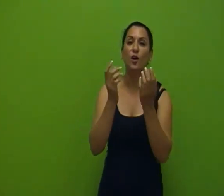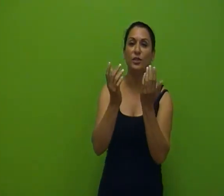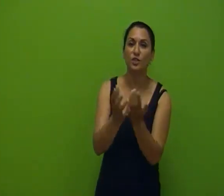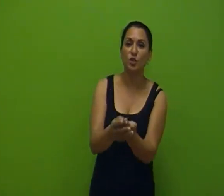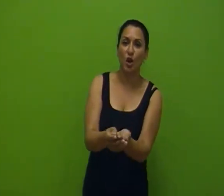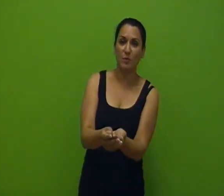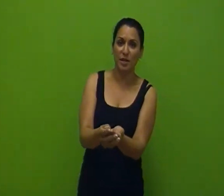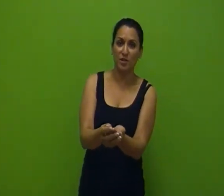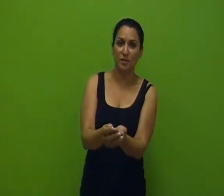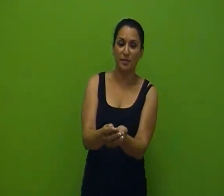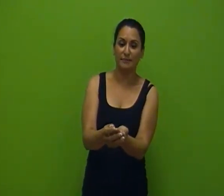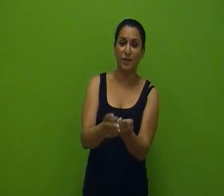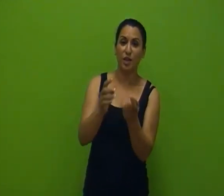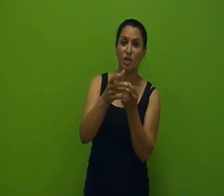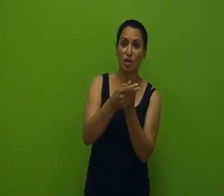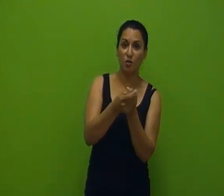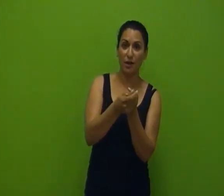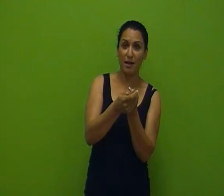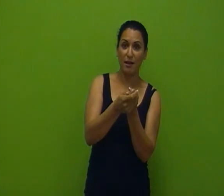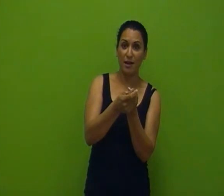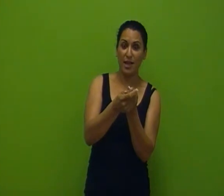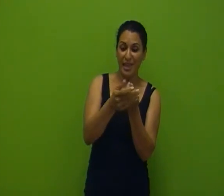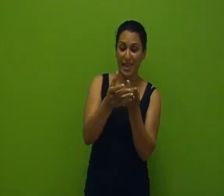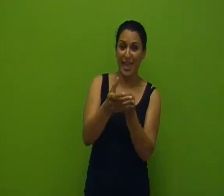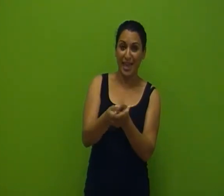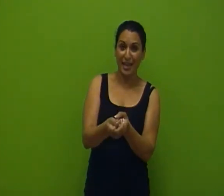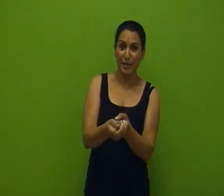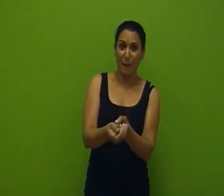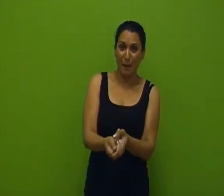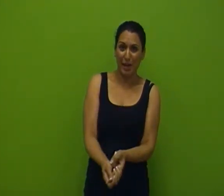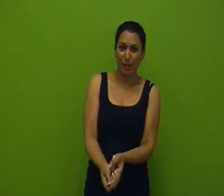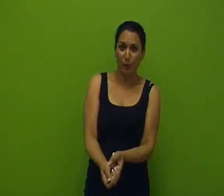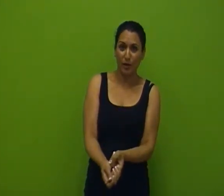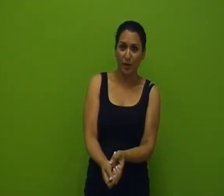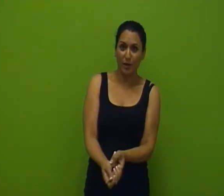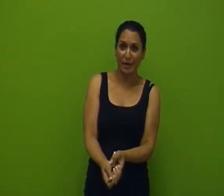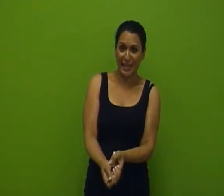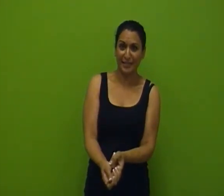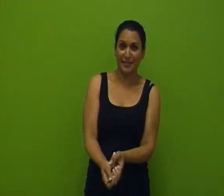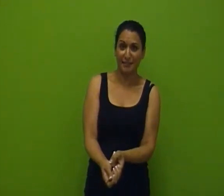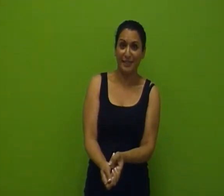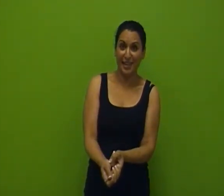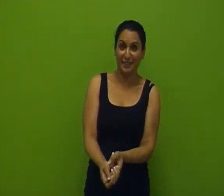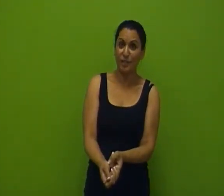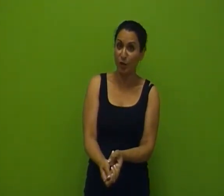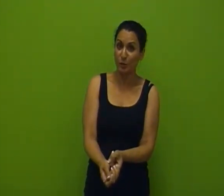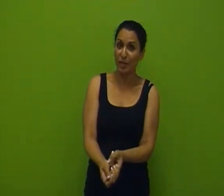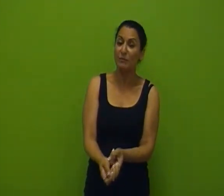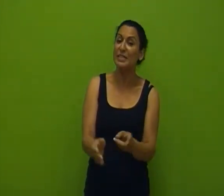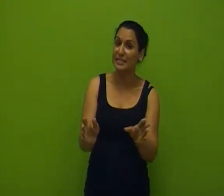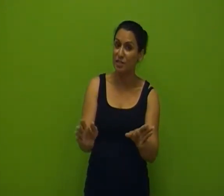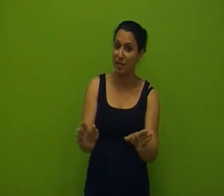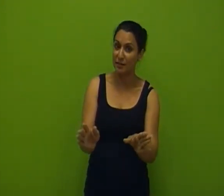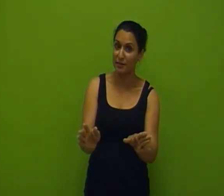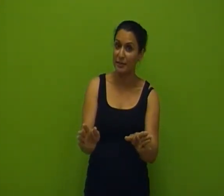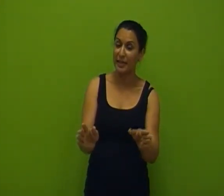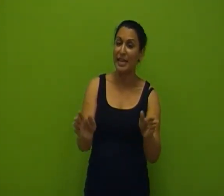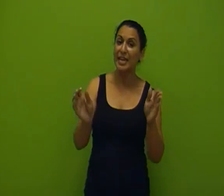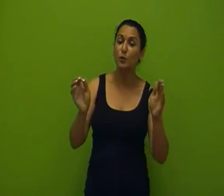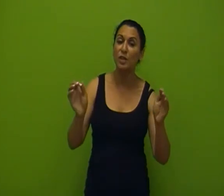are these two combinations? Yoga and a paddle board? Yes, yes, it is hard to believe but it is ingenious. It